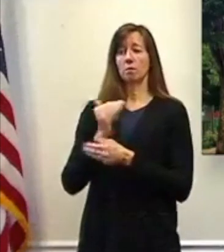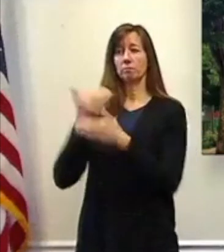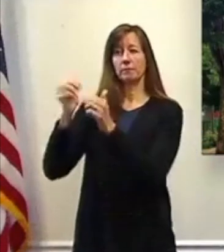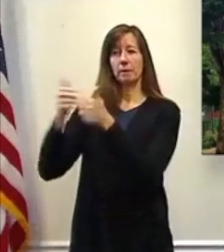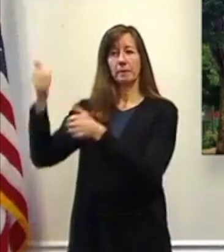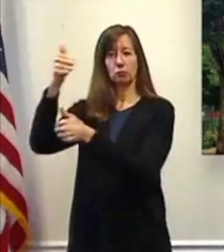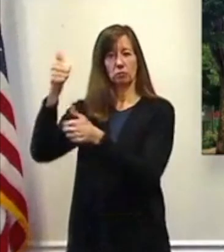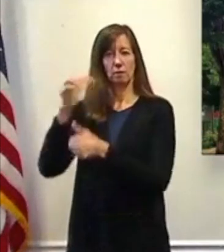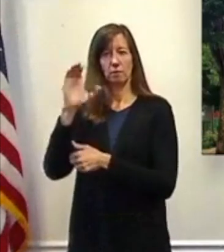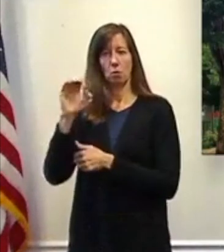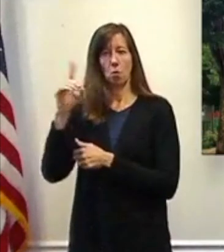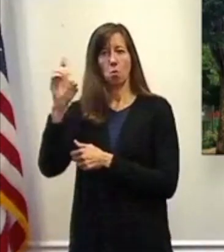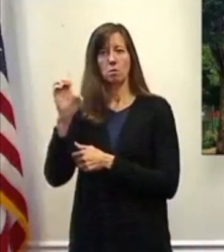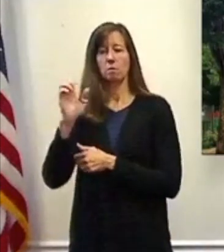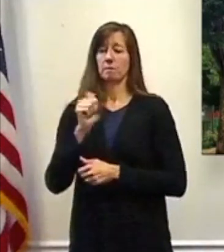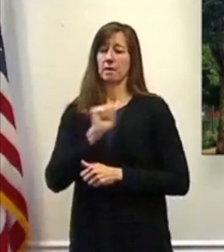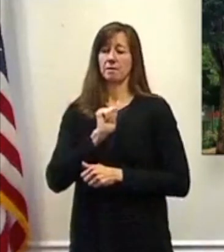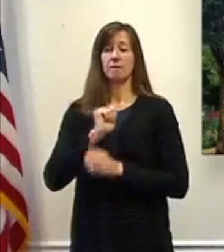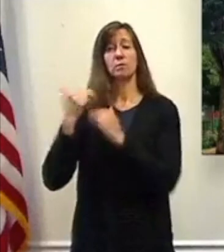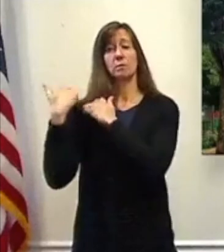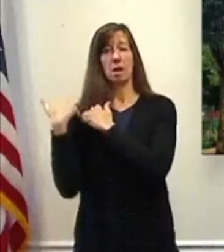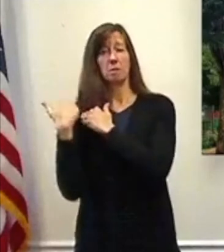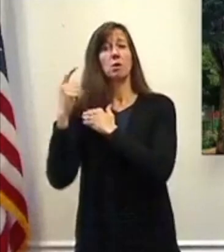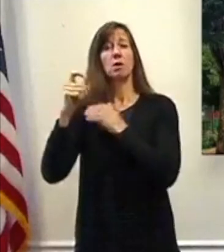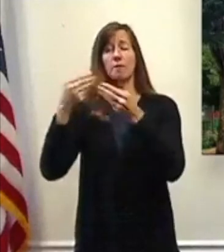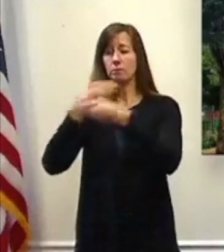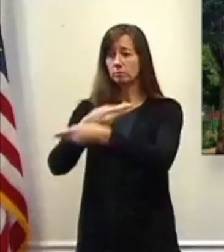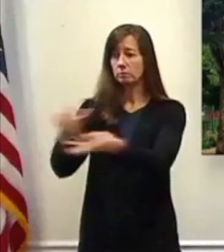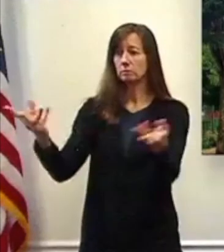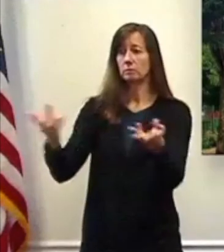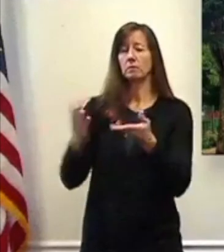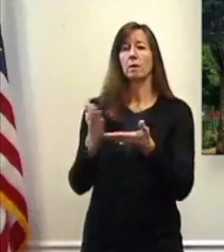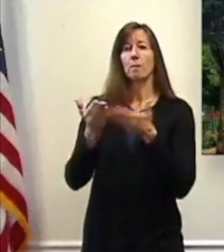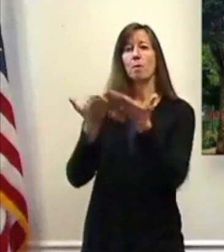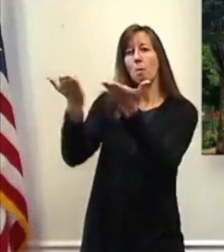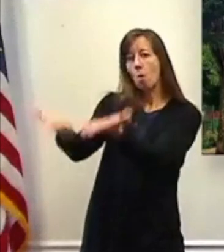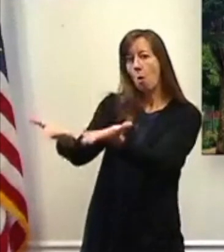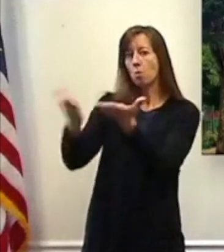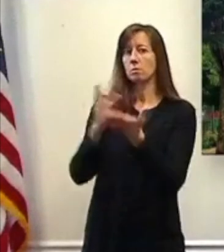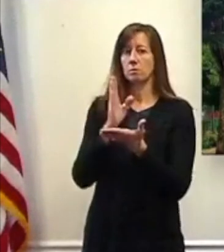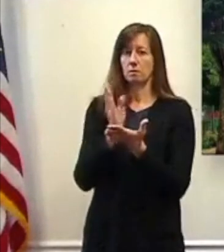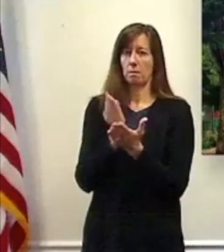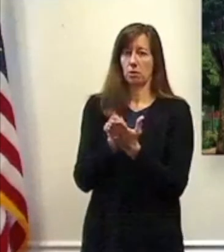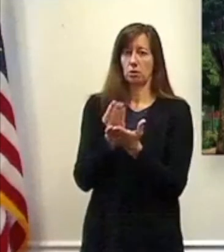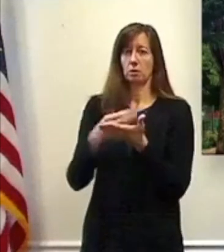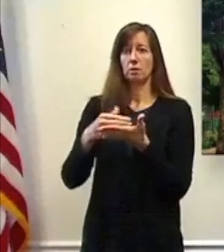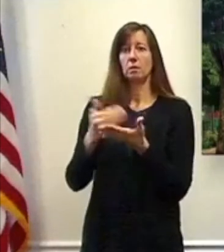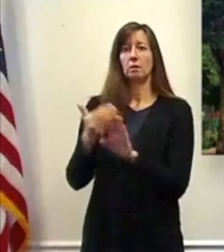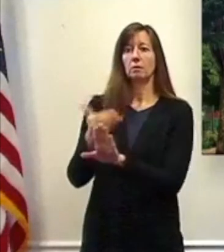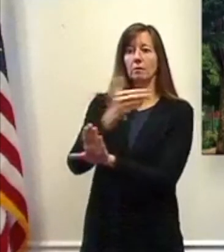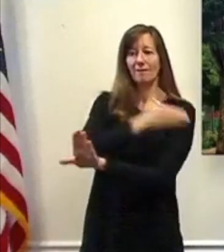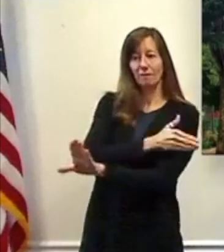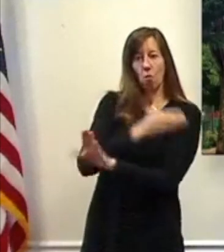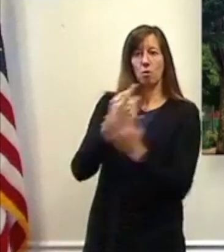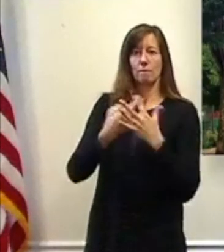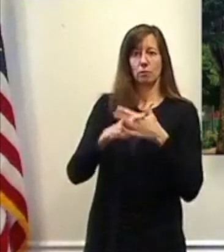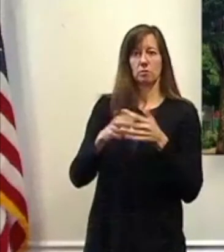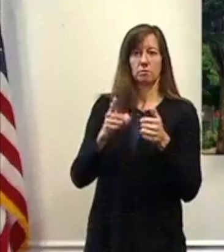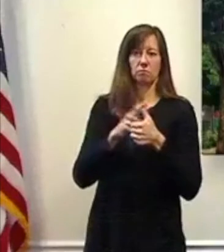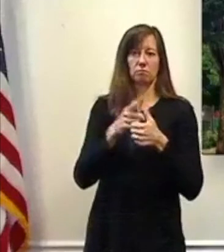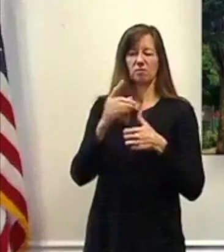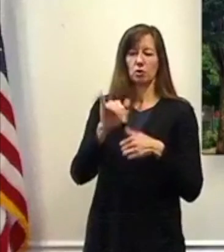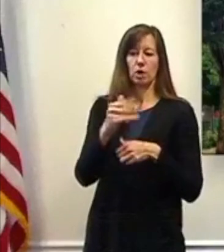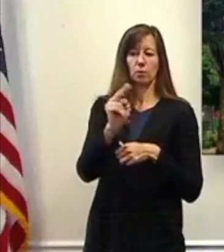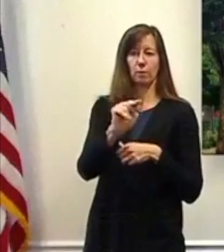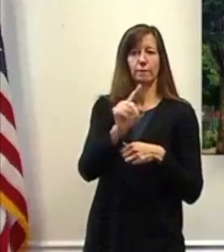presenting a proposed budget by November 1st of the year for the county legislature and the community to consider.